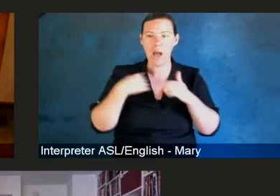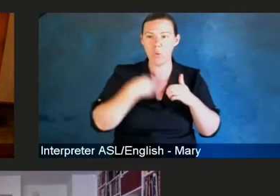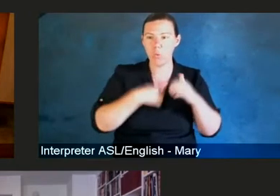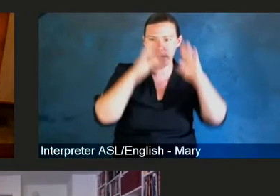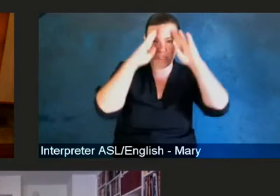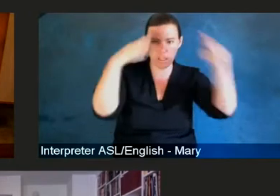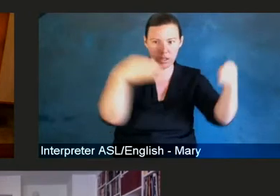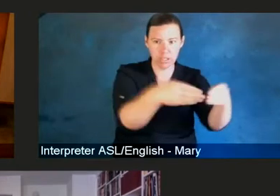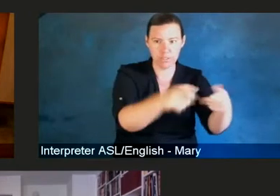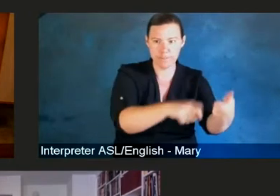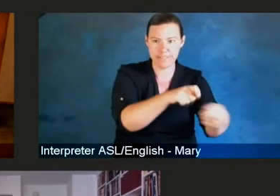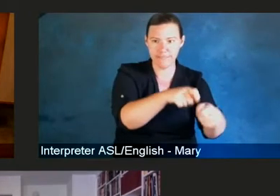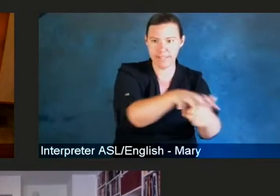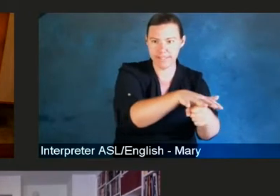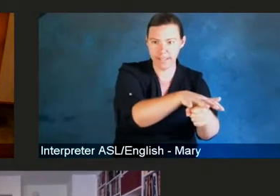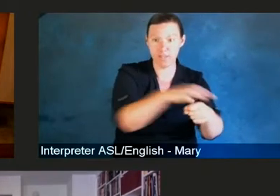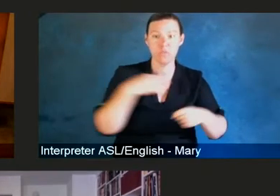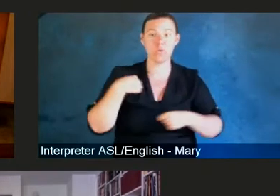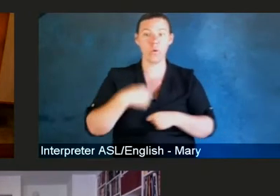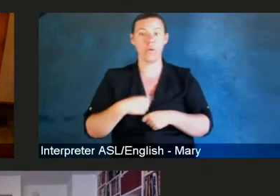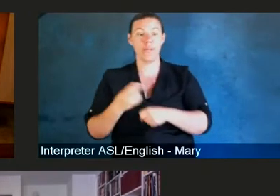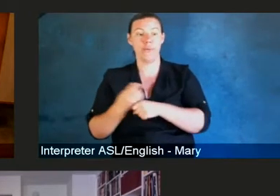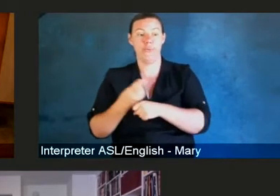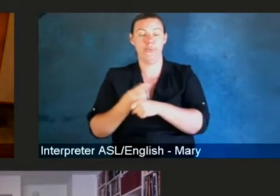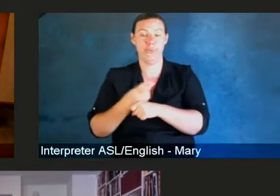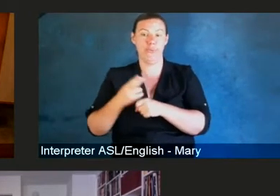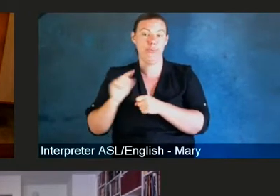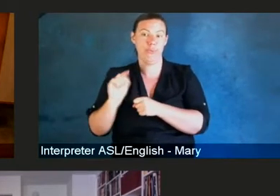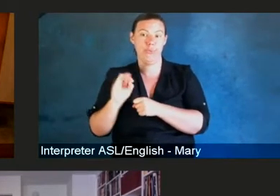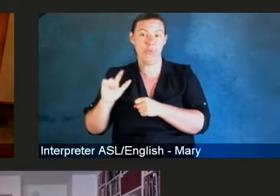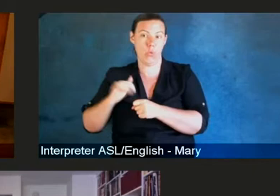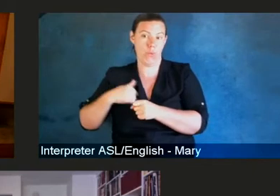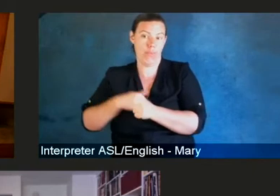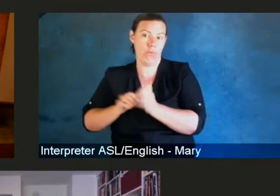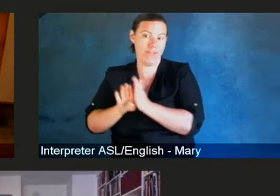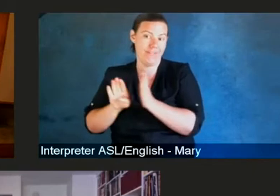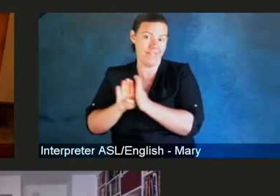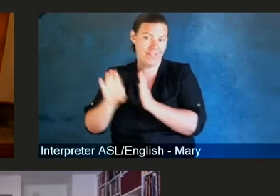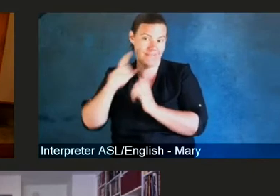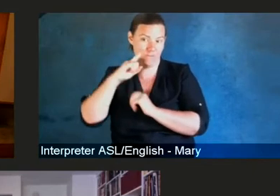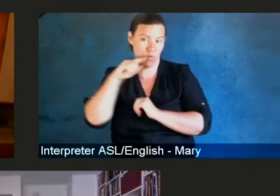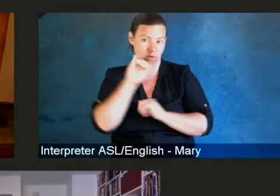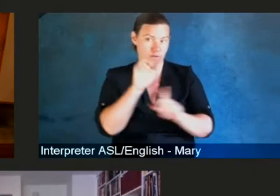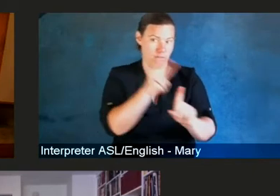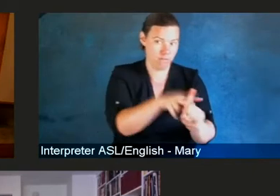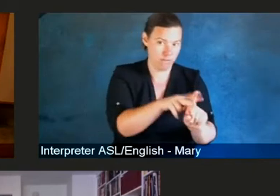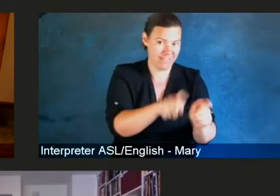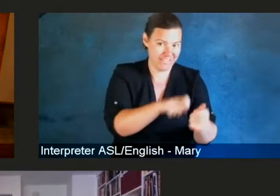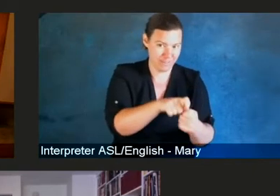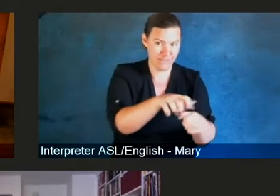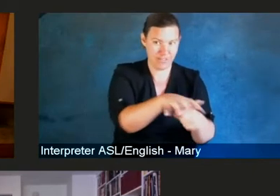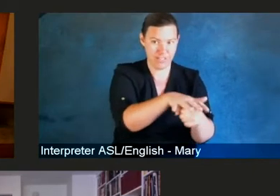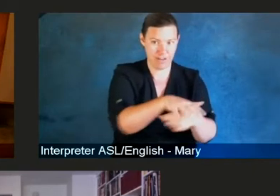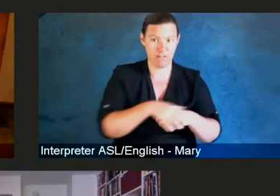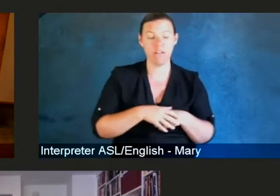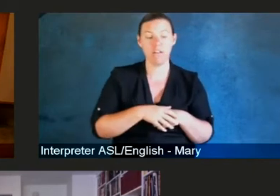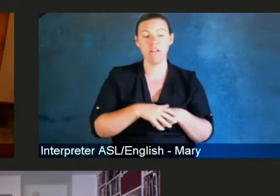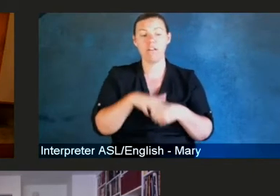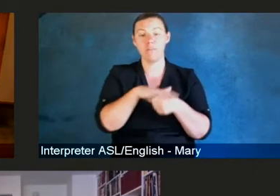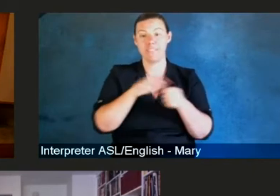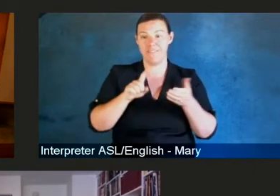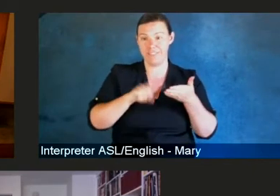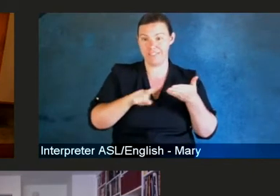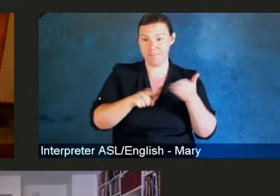developed a tool that might help with that. Well, the site inspectors also work with areas to